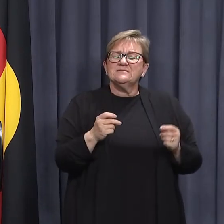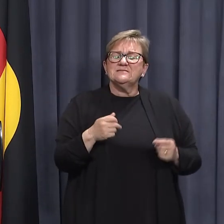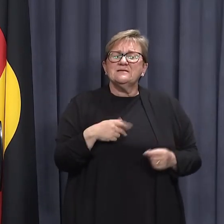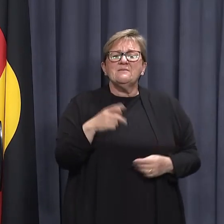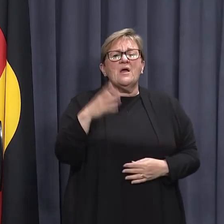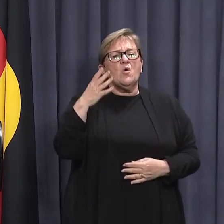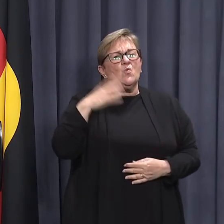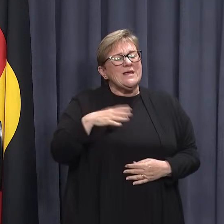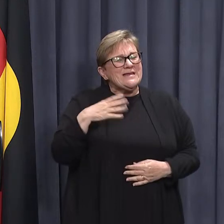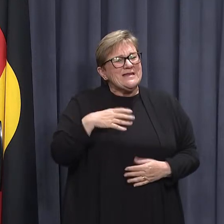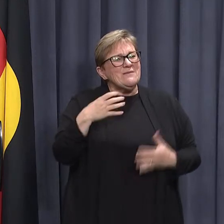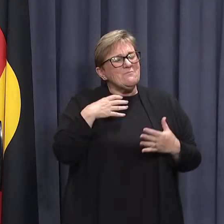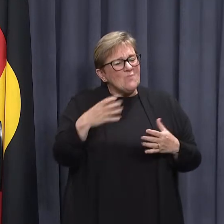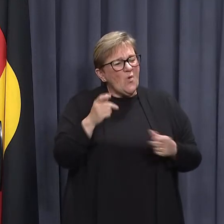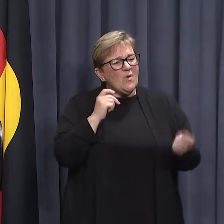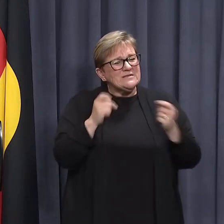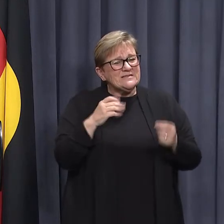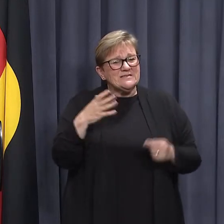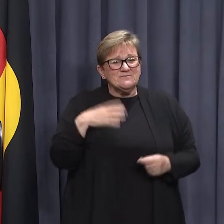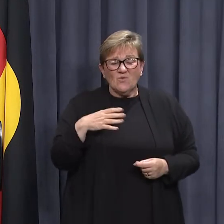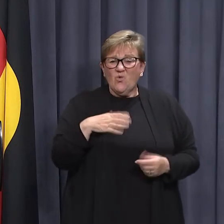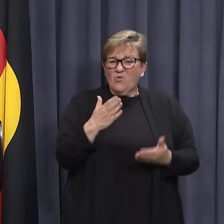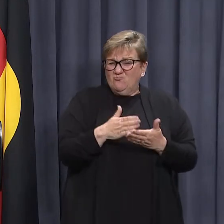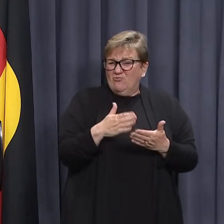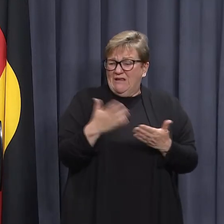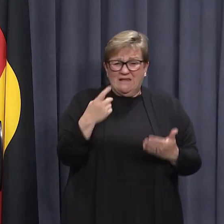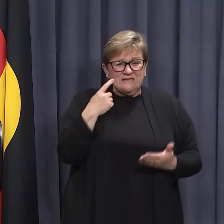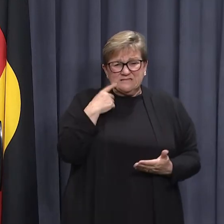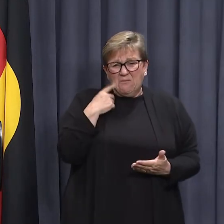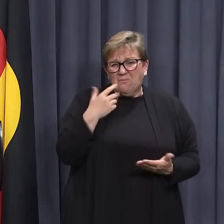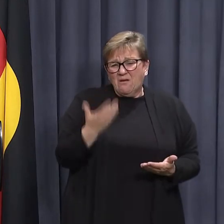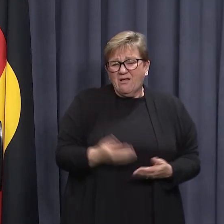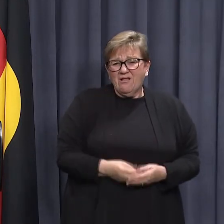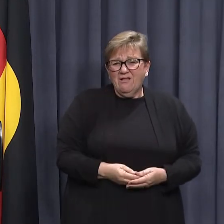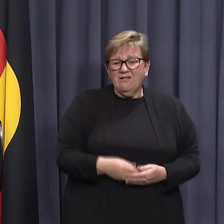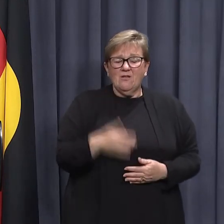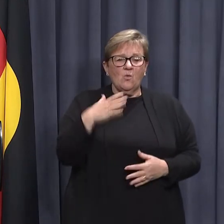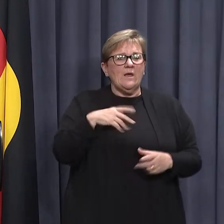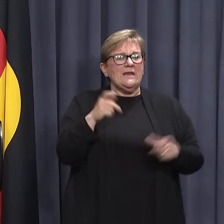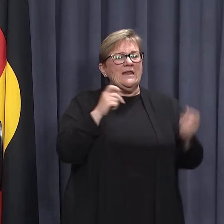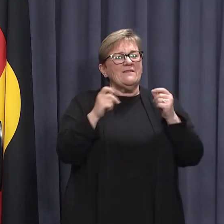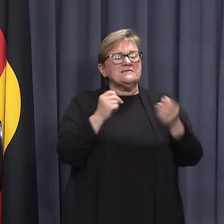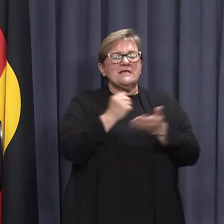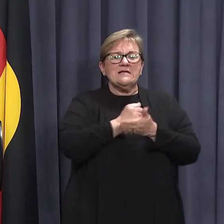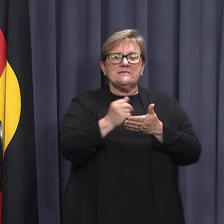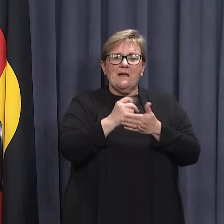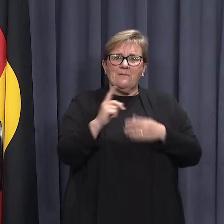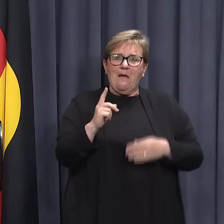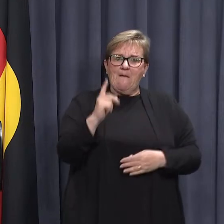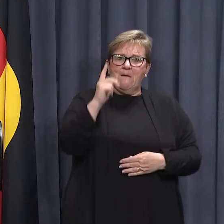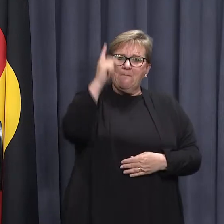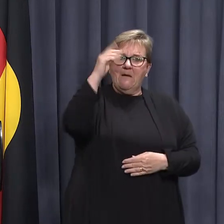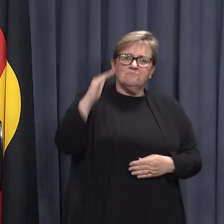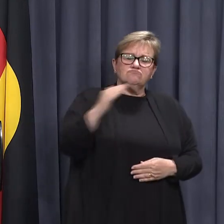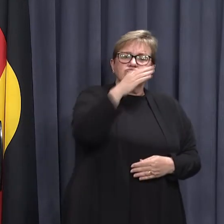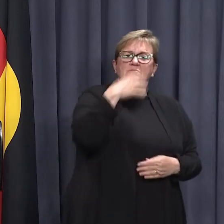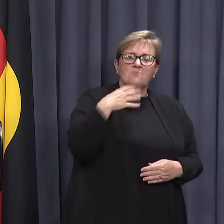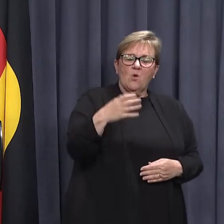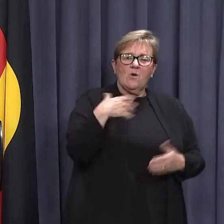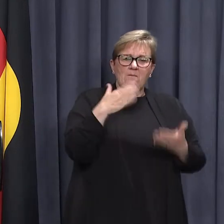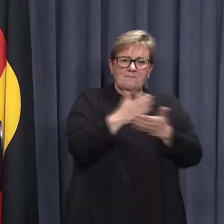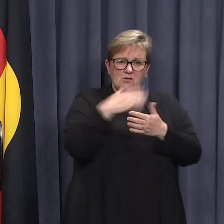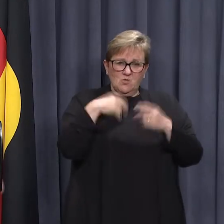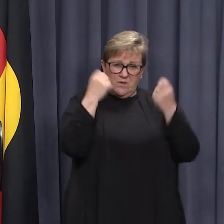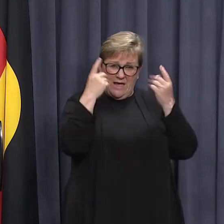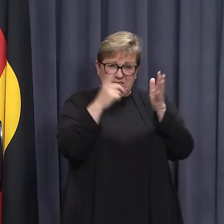to get more tests done. It's as simple as that. We need to get test numbers up to make sure we understand